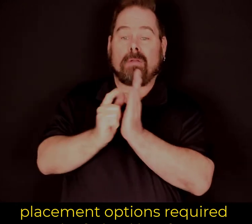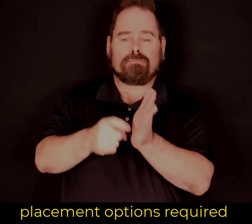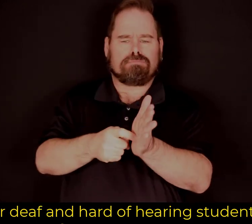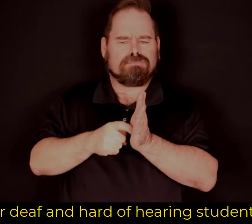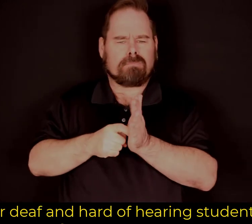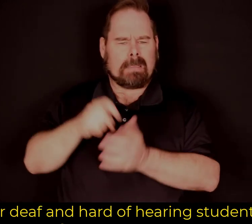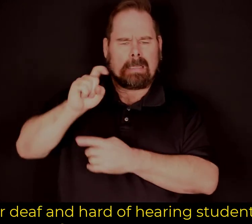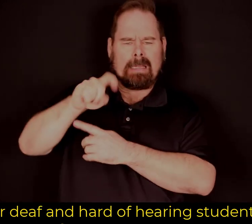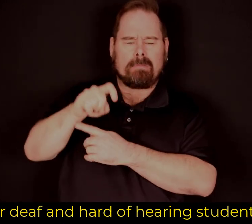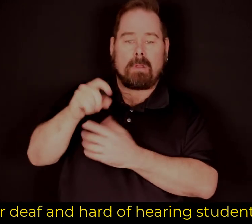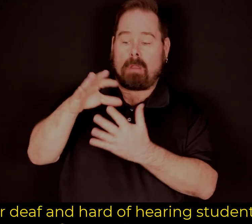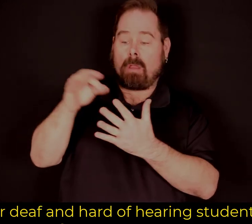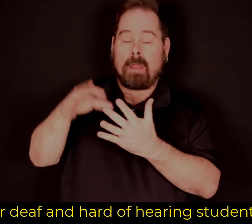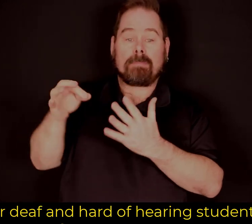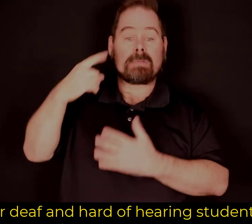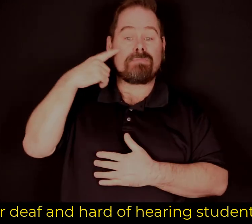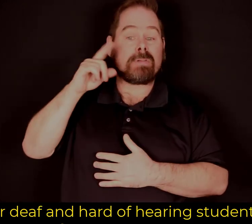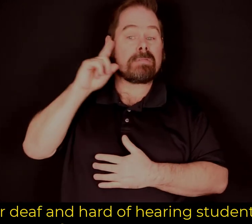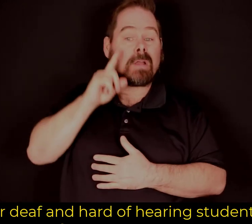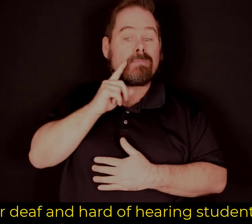of hearing students for years to come.